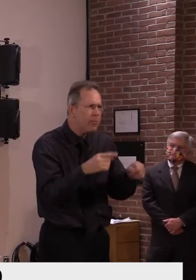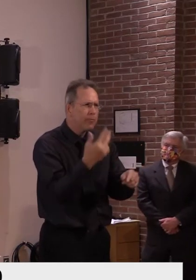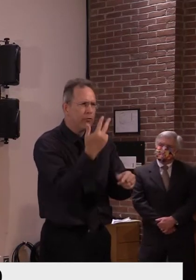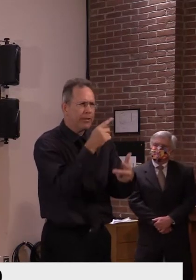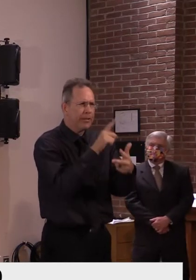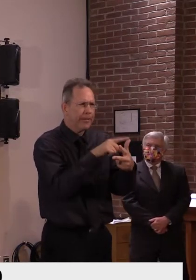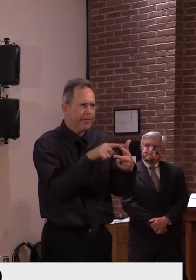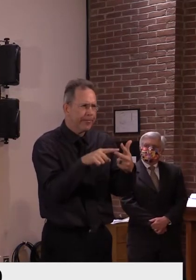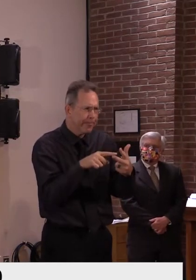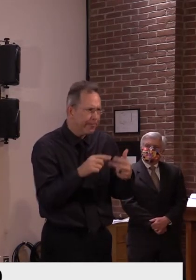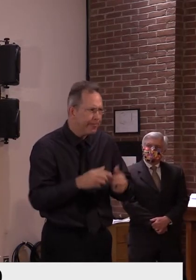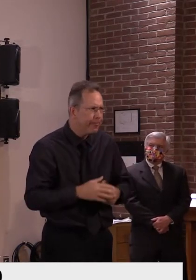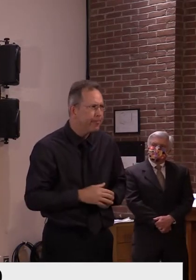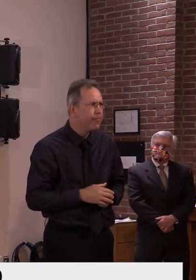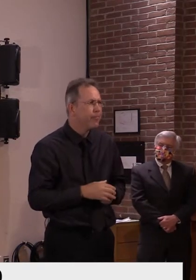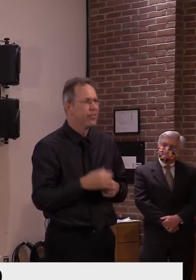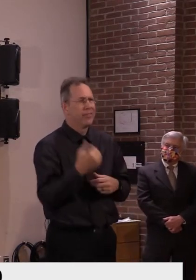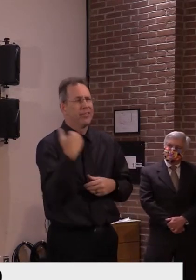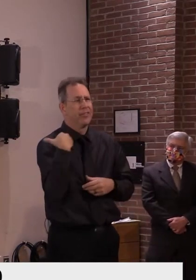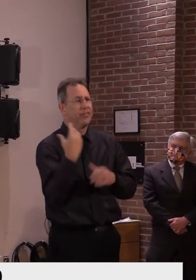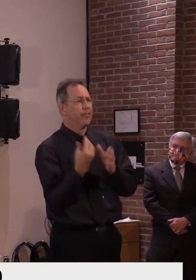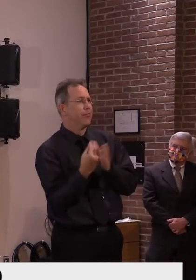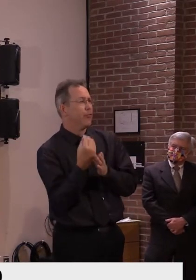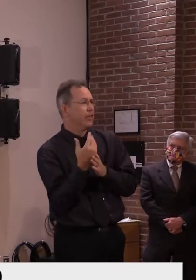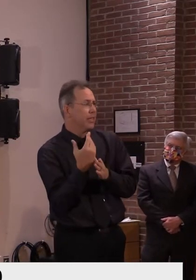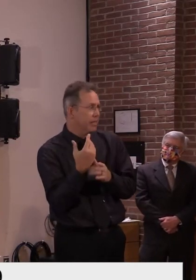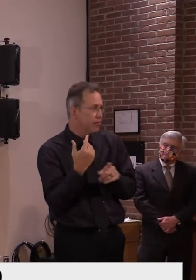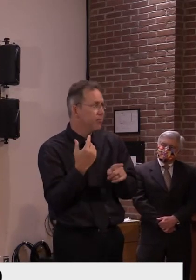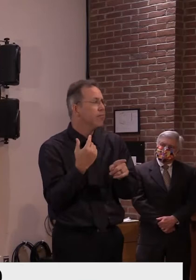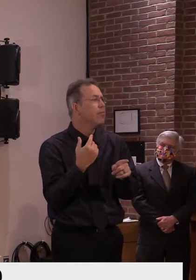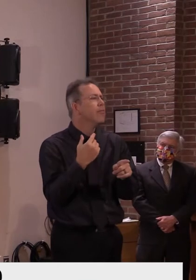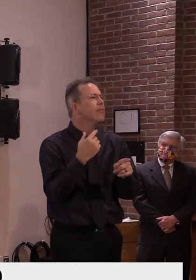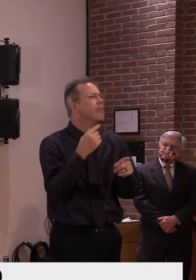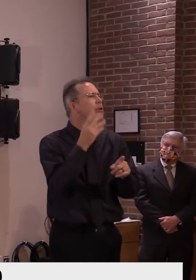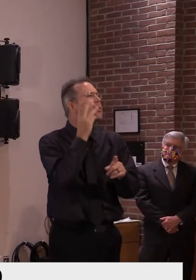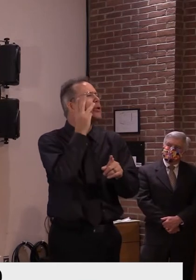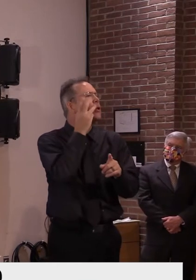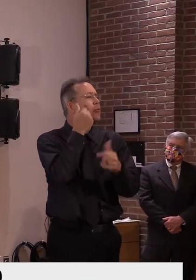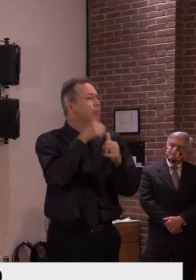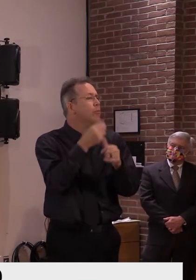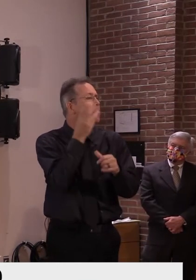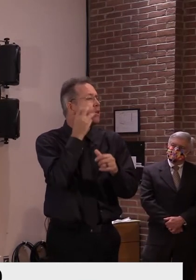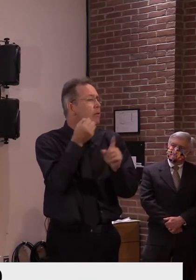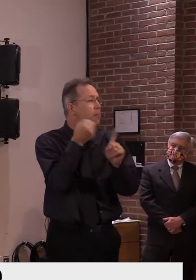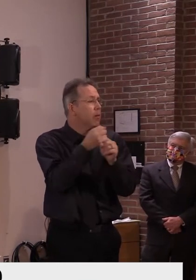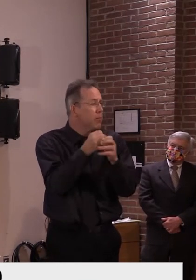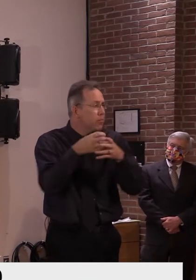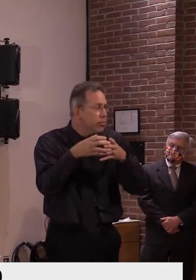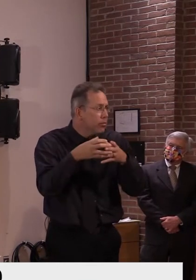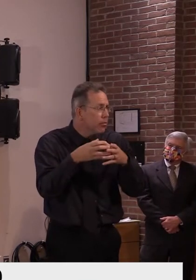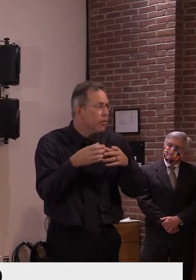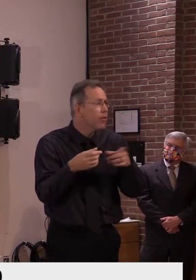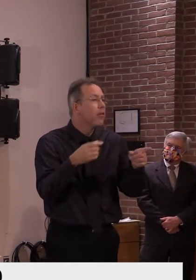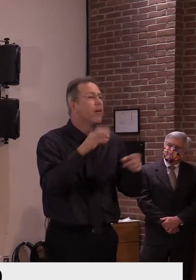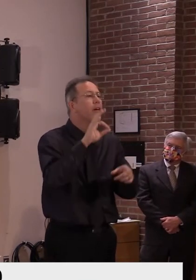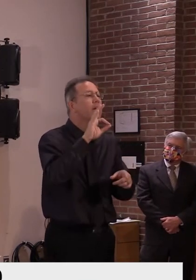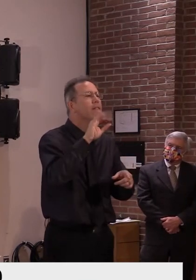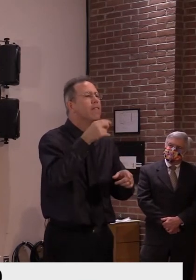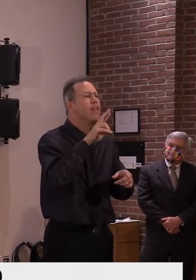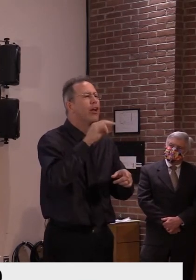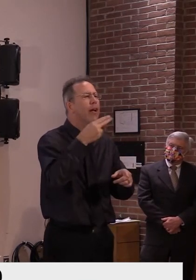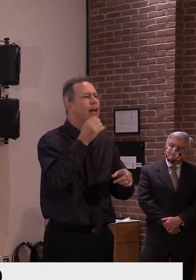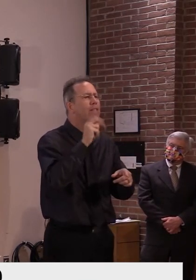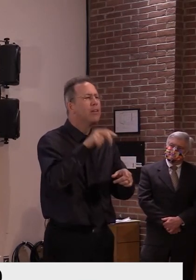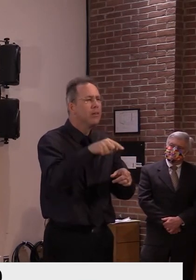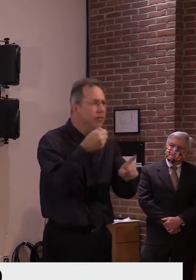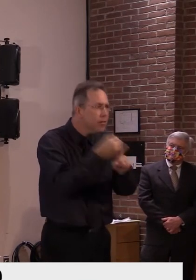had an outbreak that was mostly in Winooski and Burlington. Later on, one from Fairhaven and more recently, the Champlain